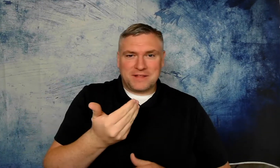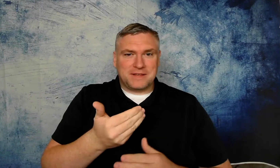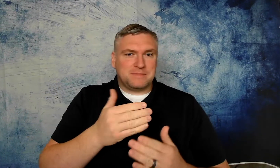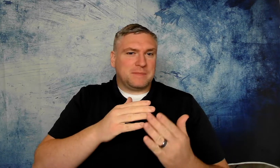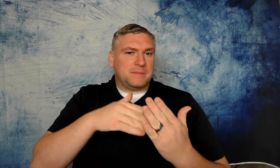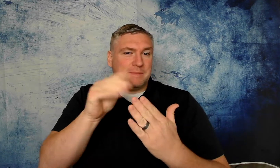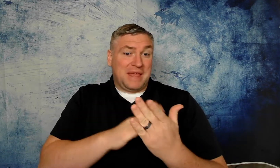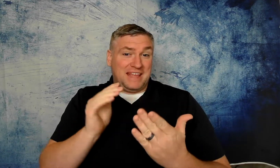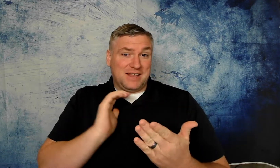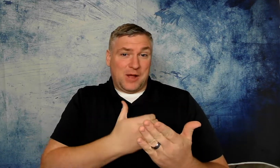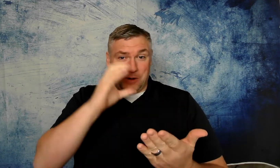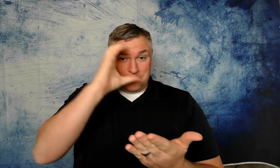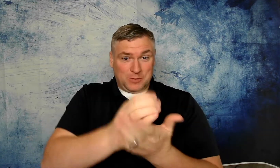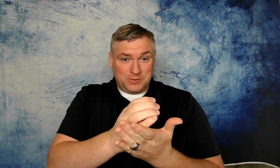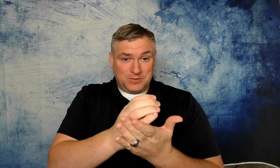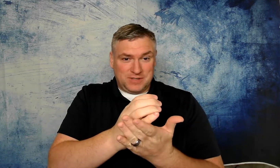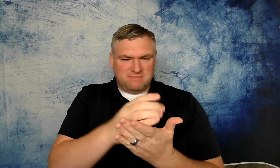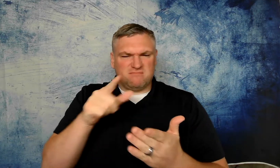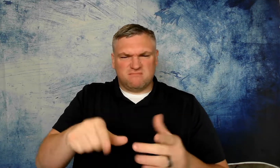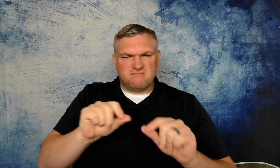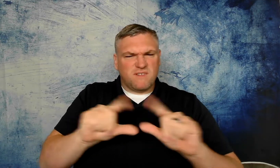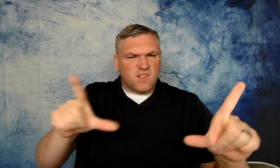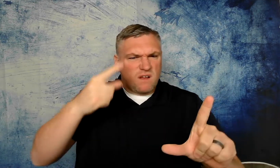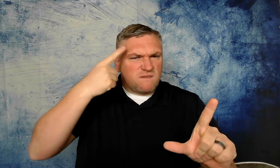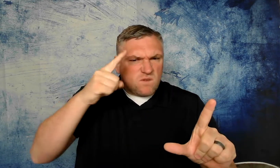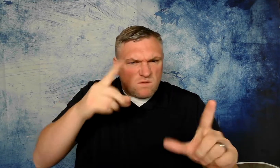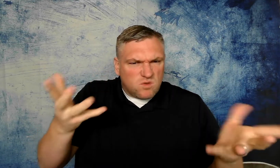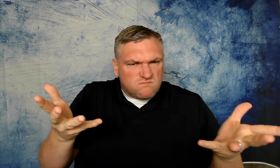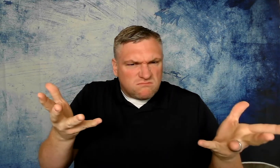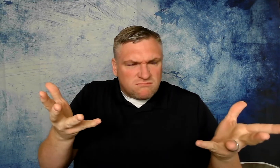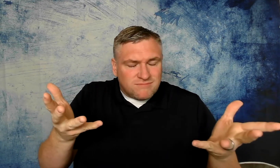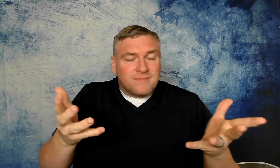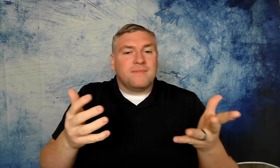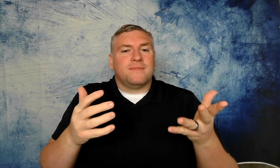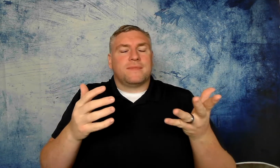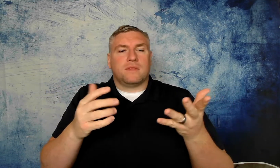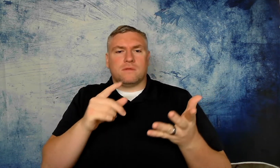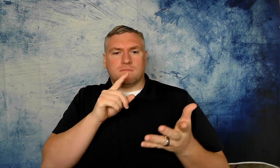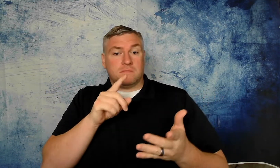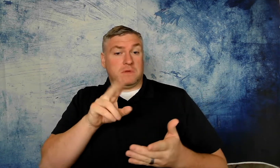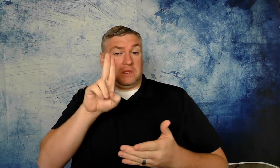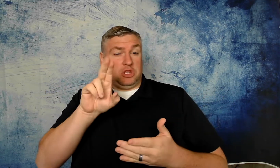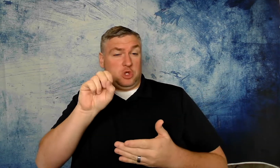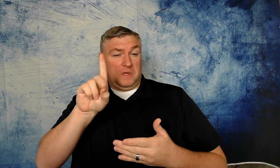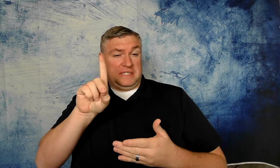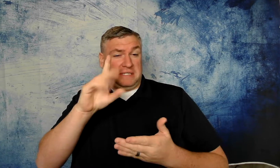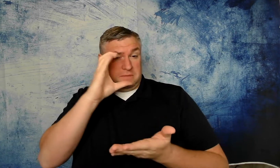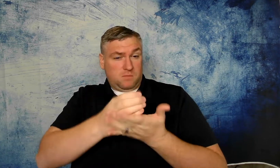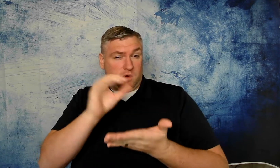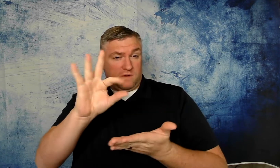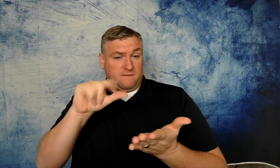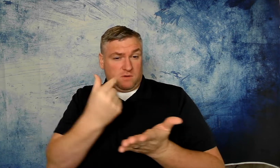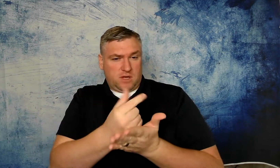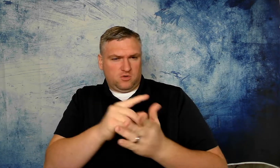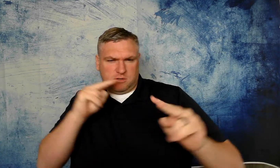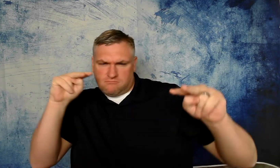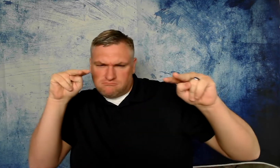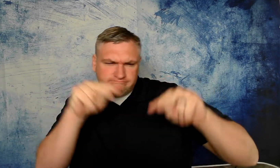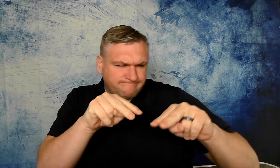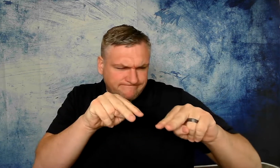hello and welcome to painting our portrait what is this vlog for it's the